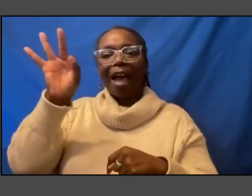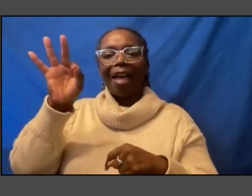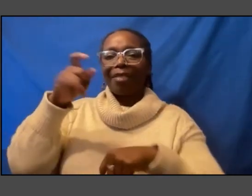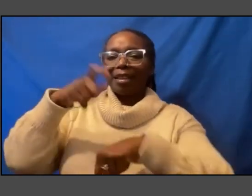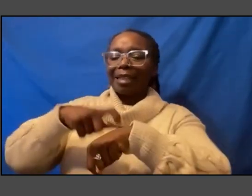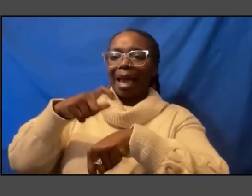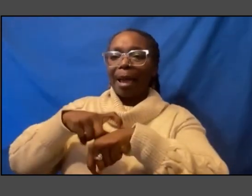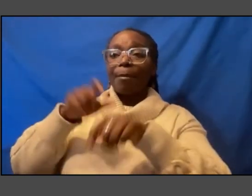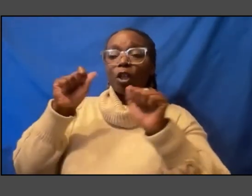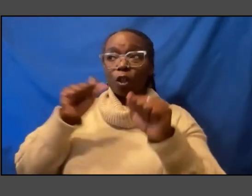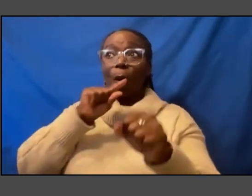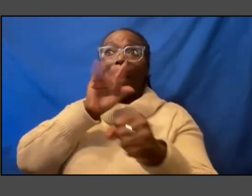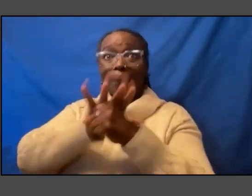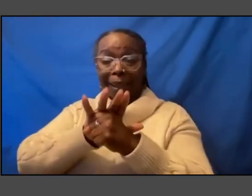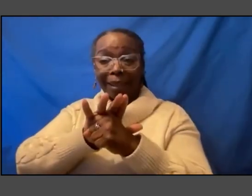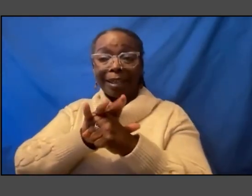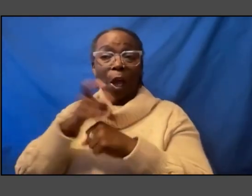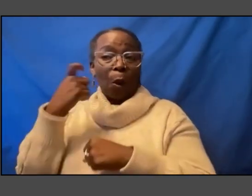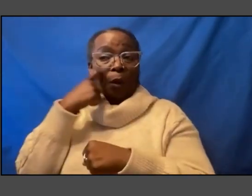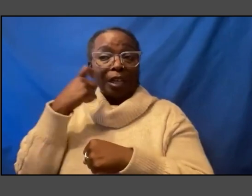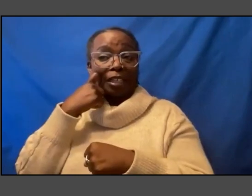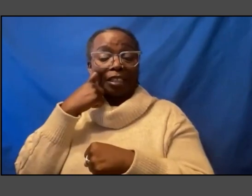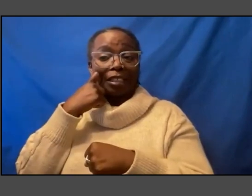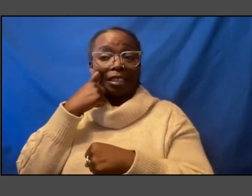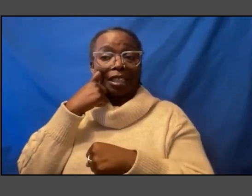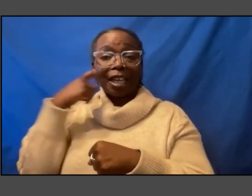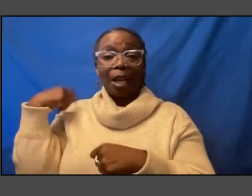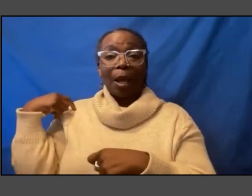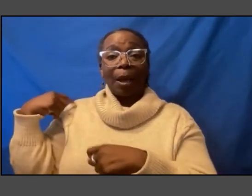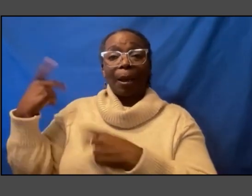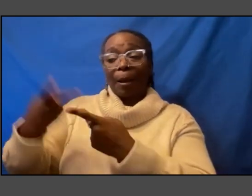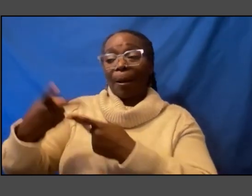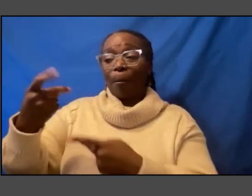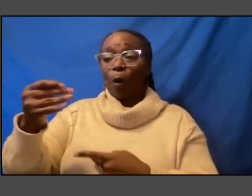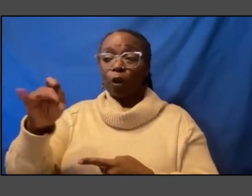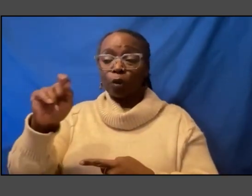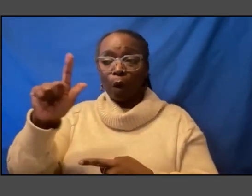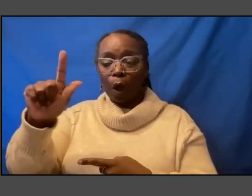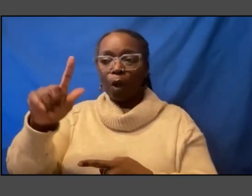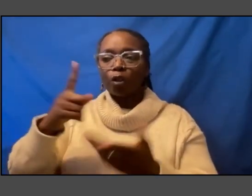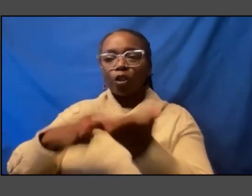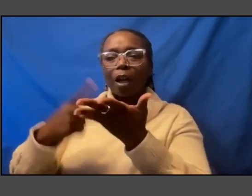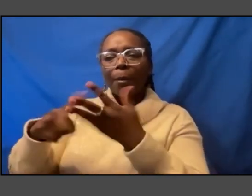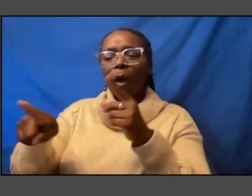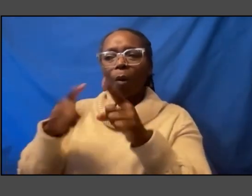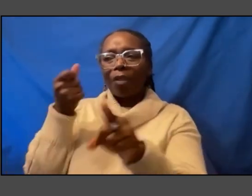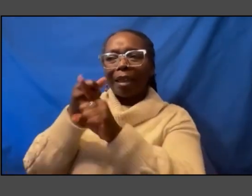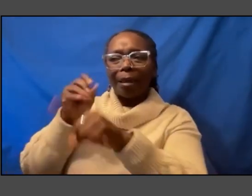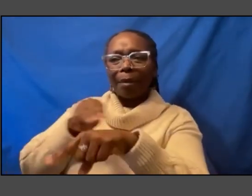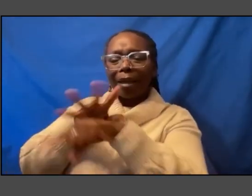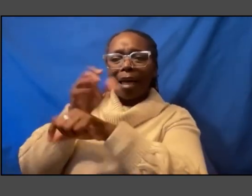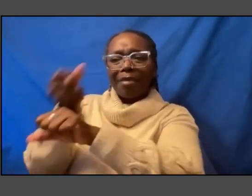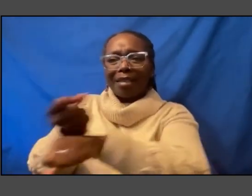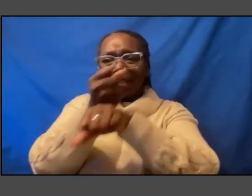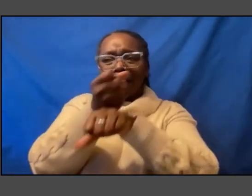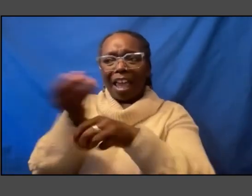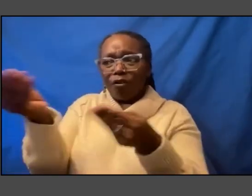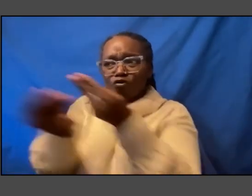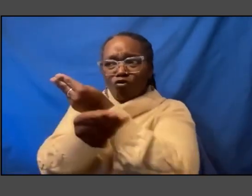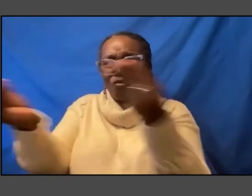recently i was in portugal helping people talk about what's the impact of the slave trade in portugal that gives me that excites me that gives